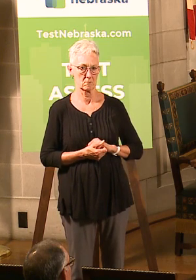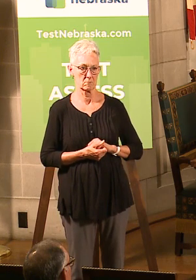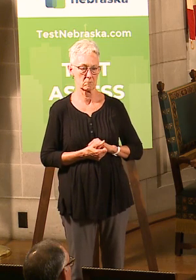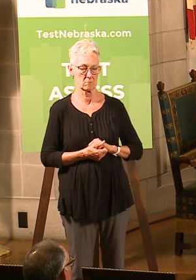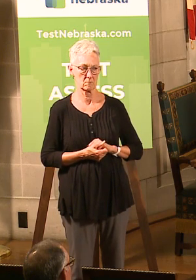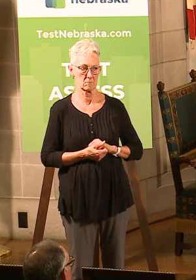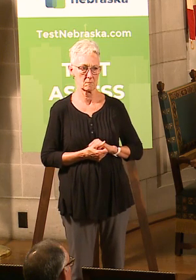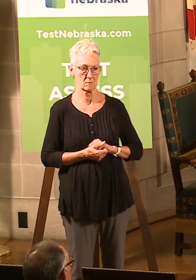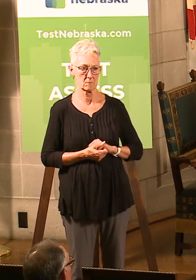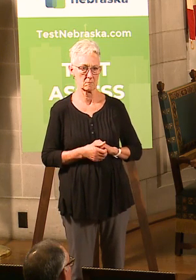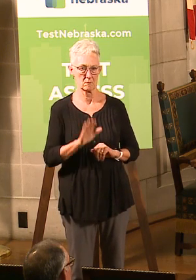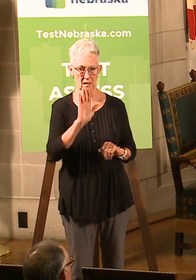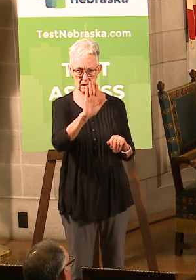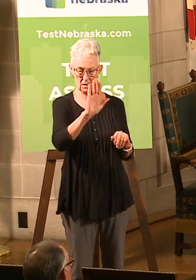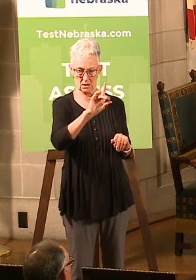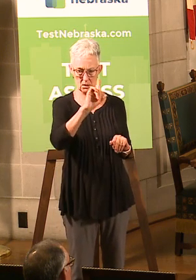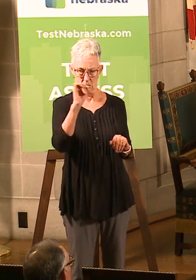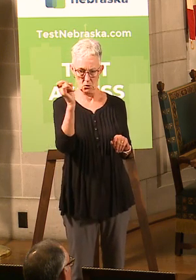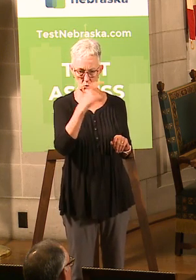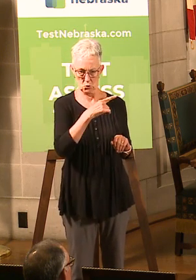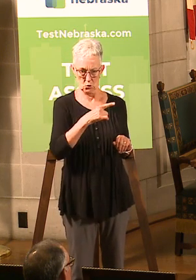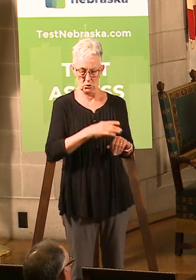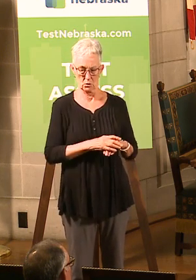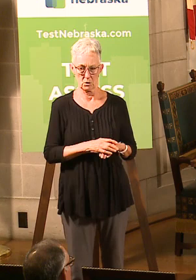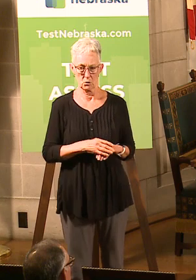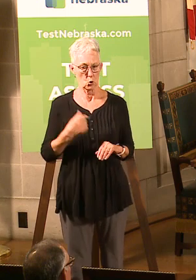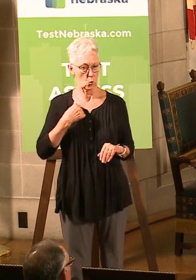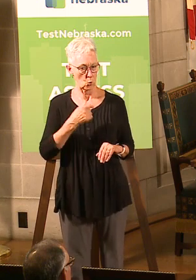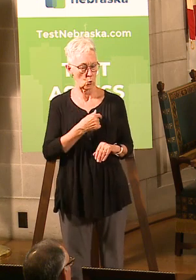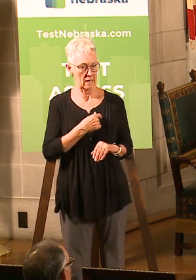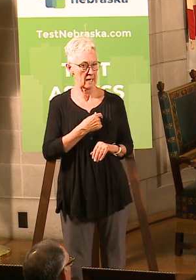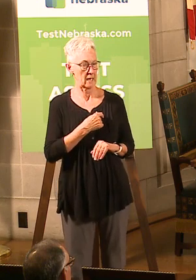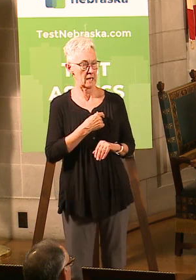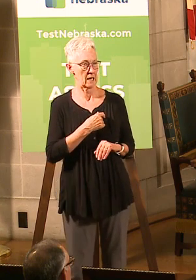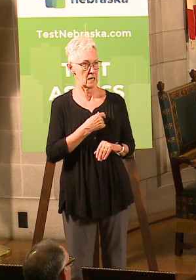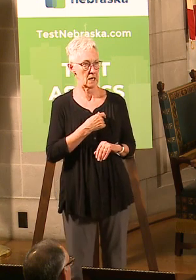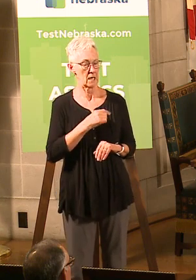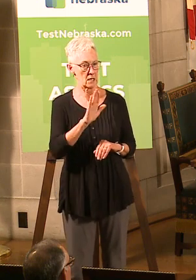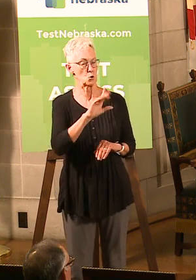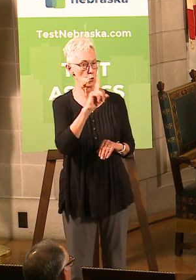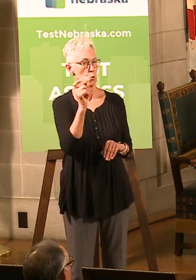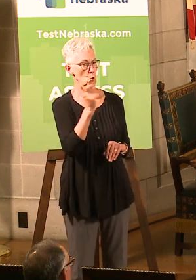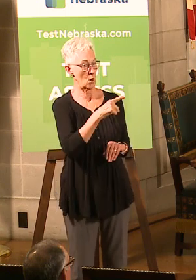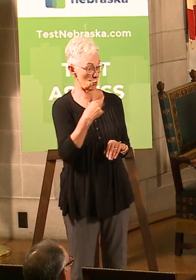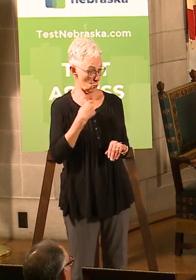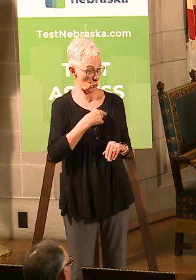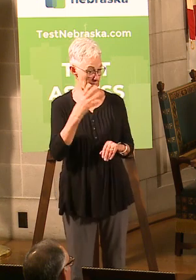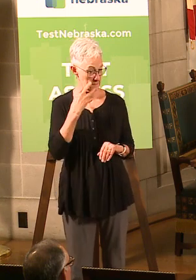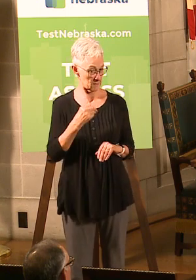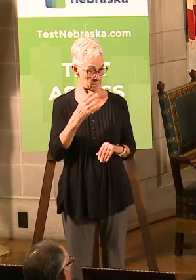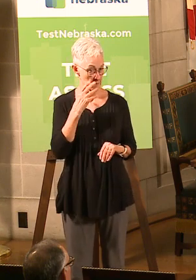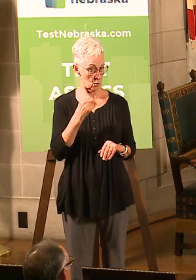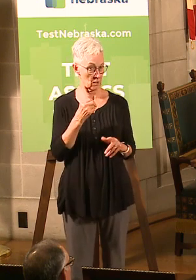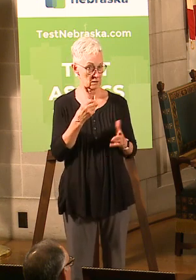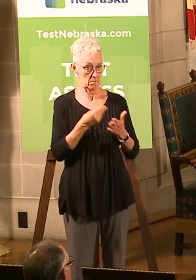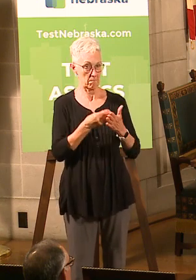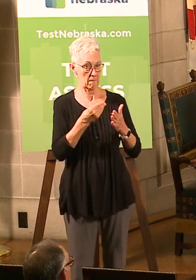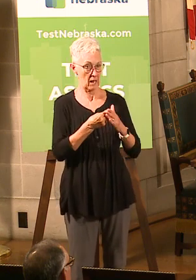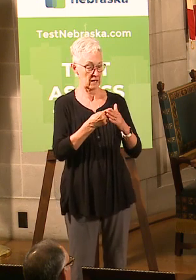So the question is, have we experienced a loss of this magnitude before in agriculture in Nebraska?